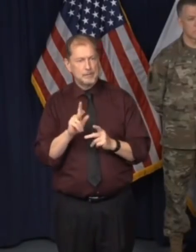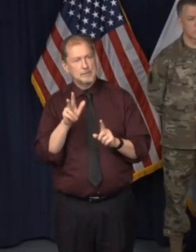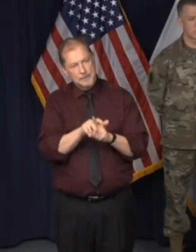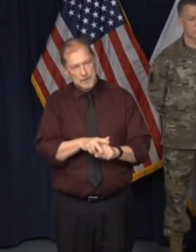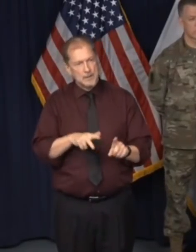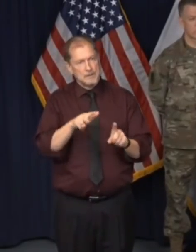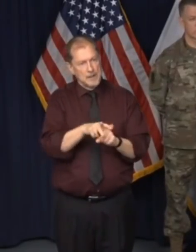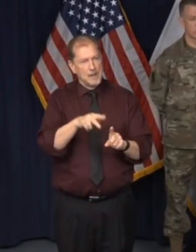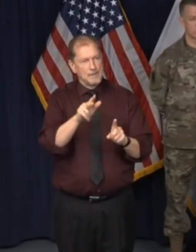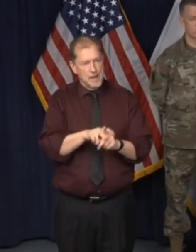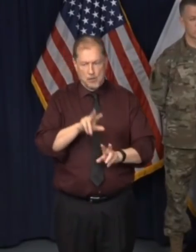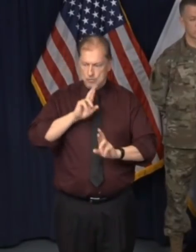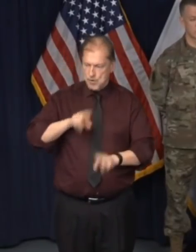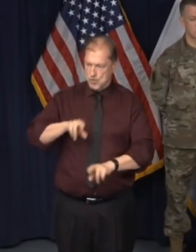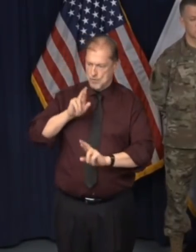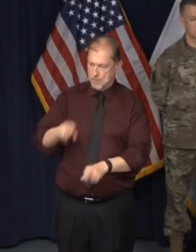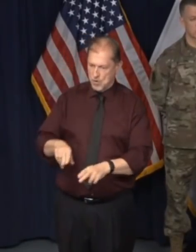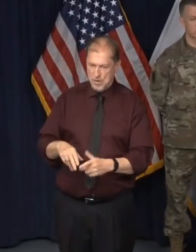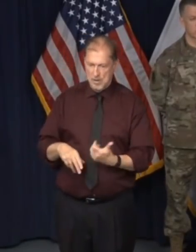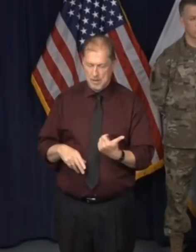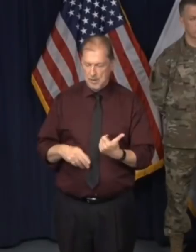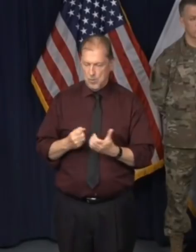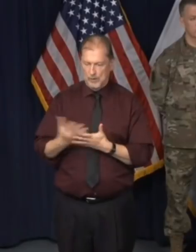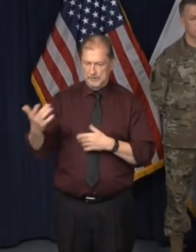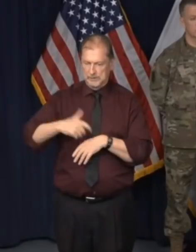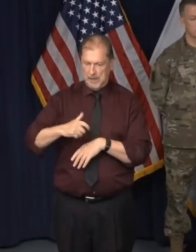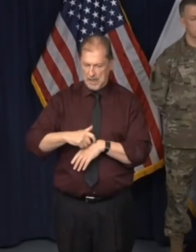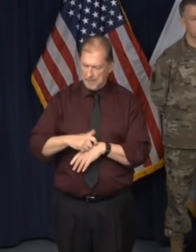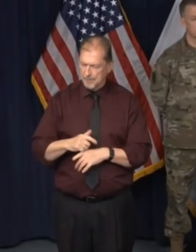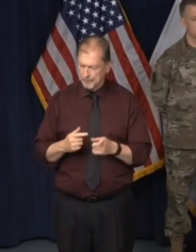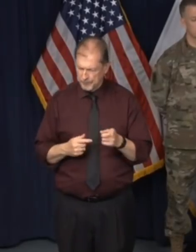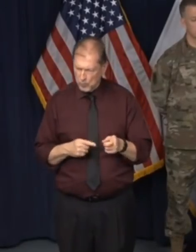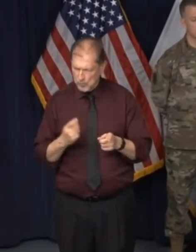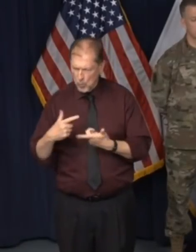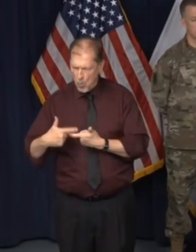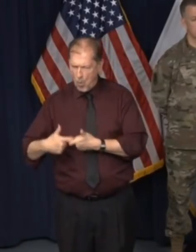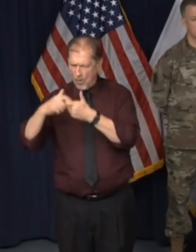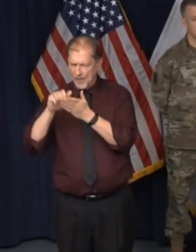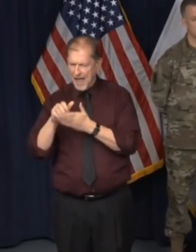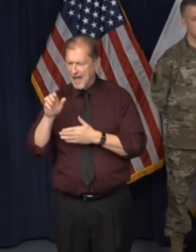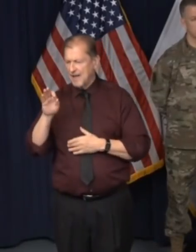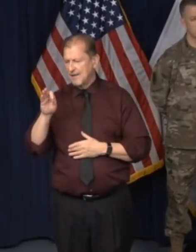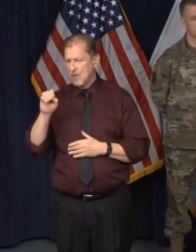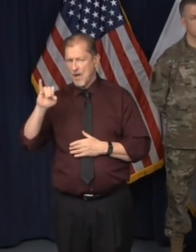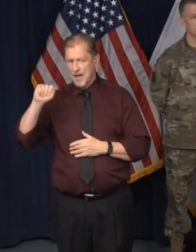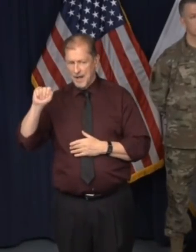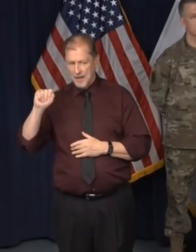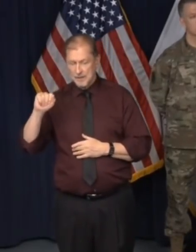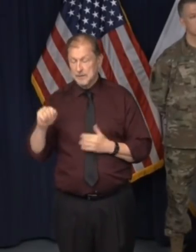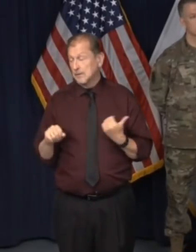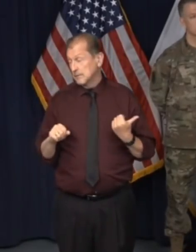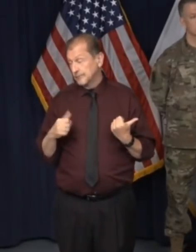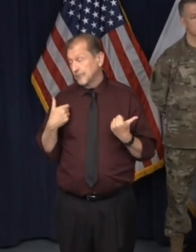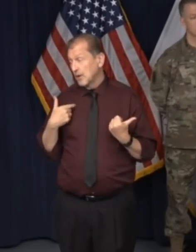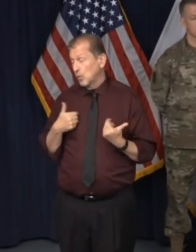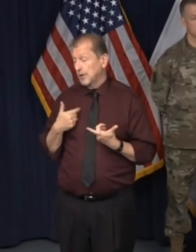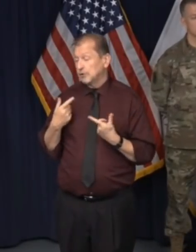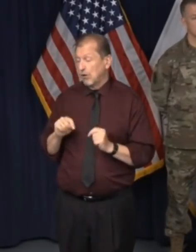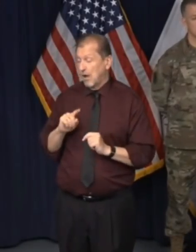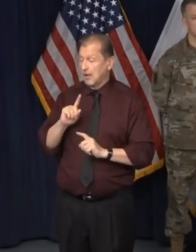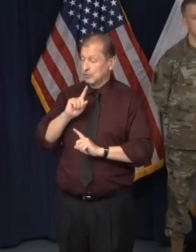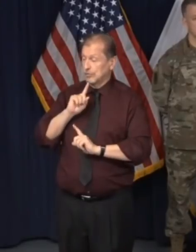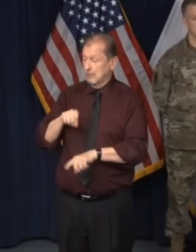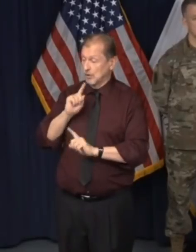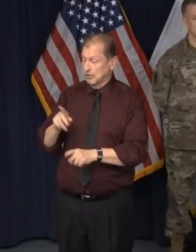I don't really have an opinion about that. mean, I, we are working hard to, uh, try to fulfill FOIA requests. It is hard. I have to